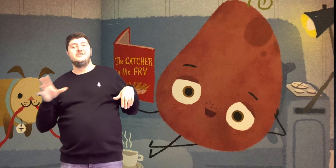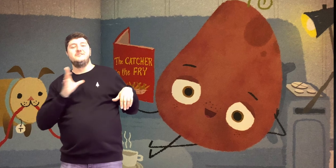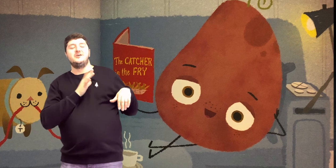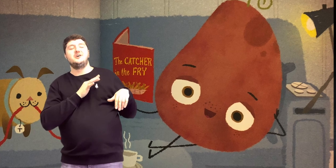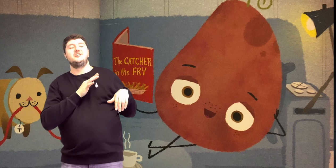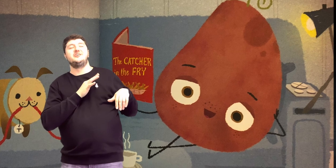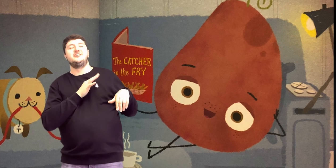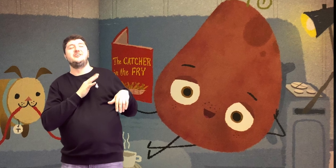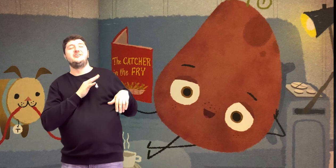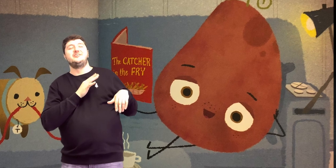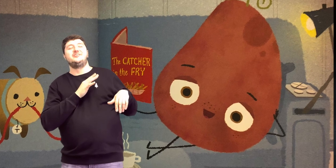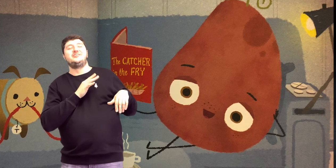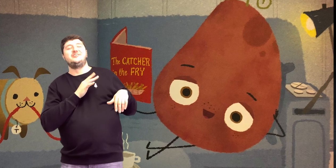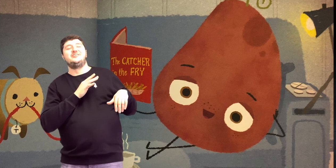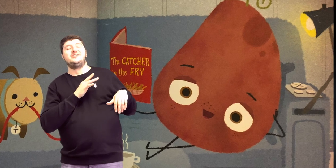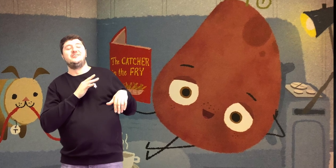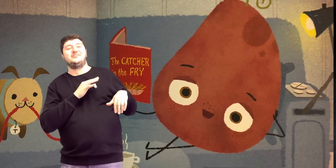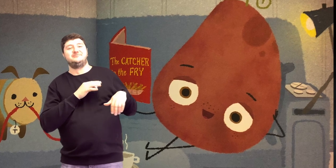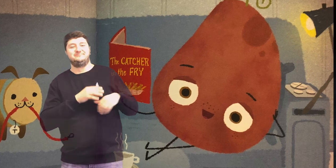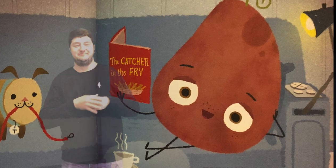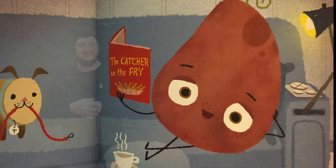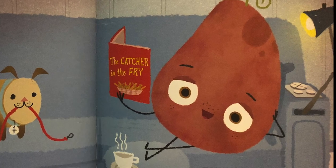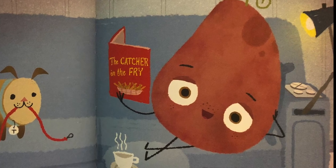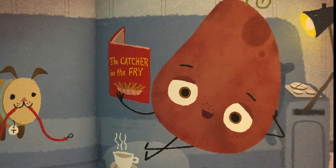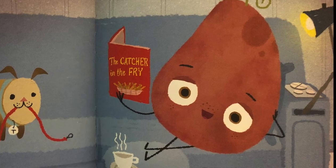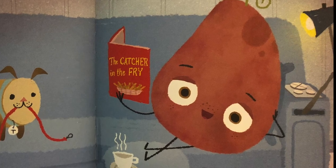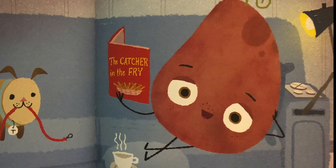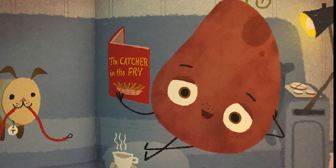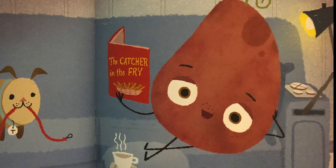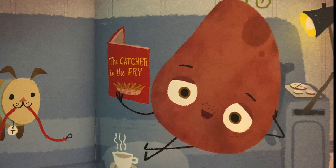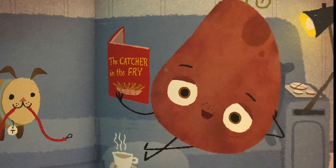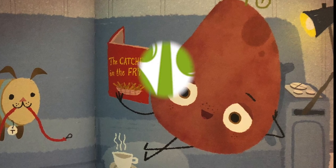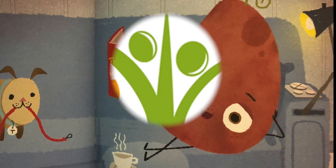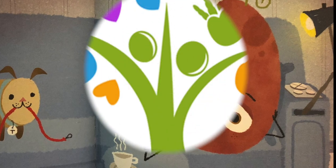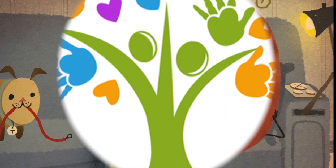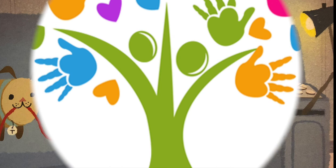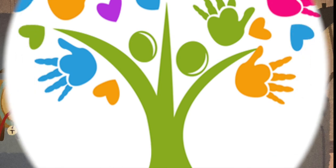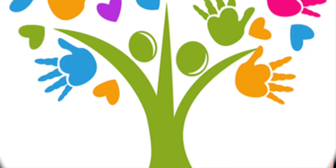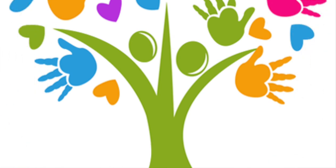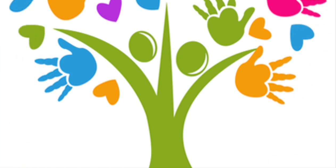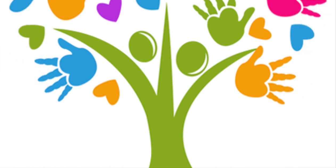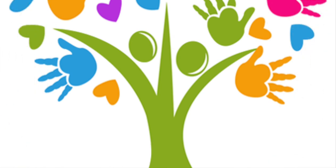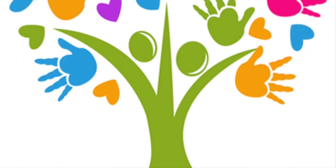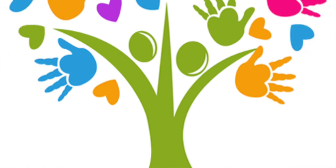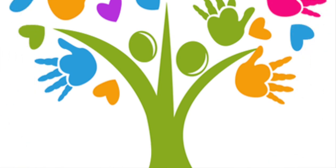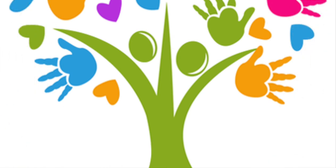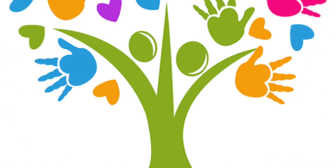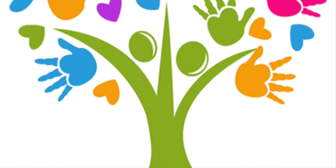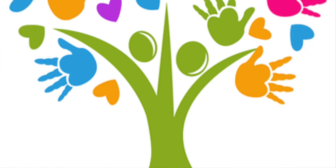I still think it think